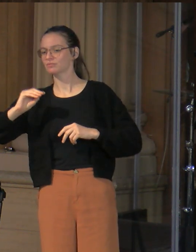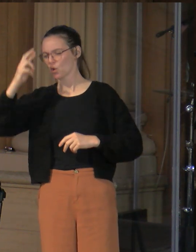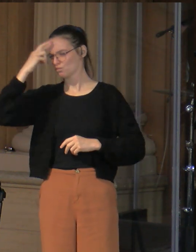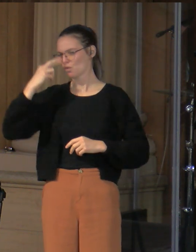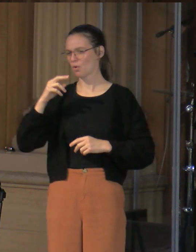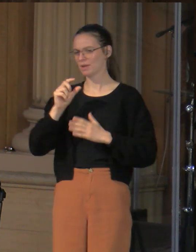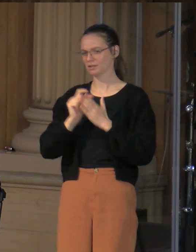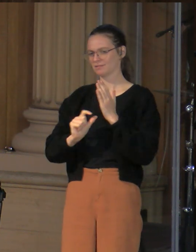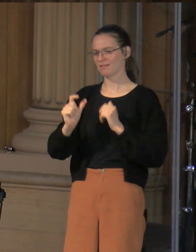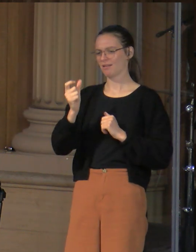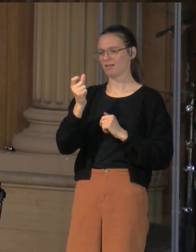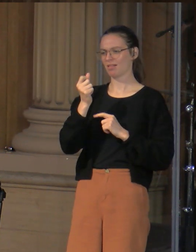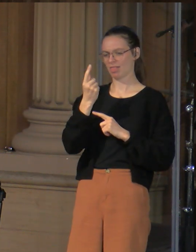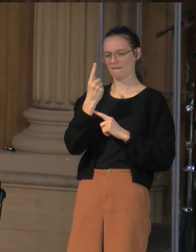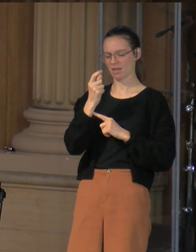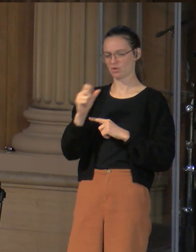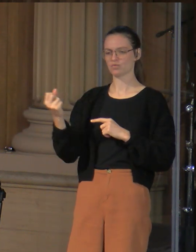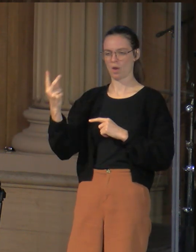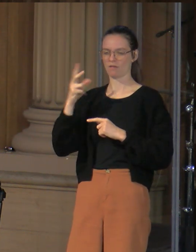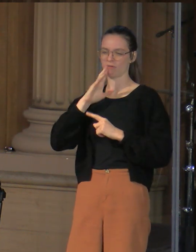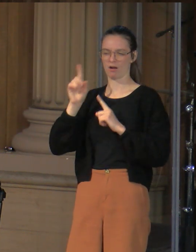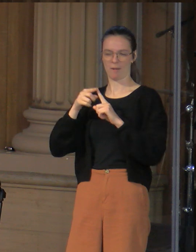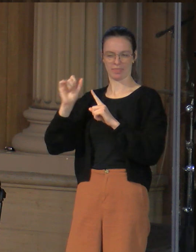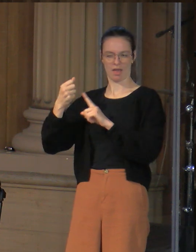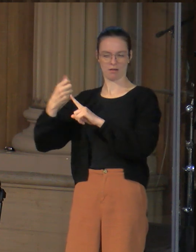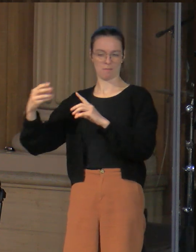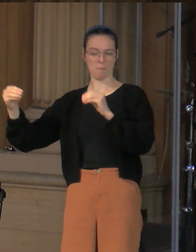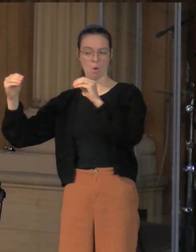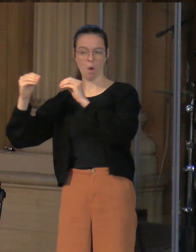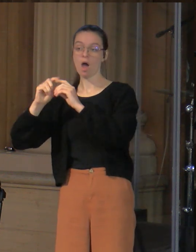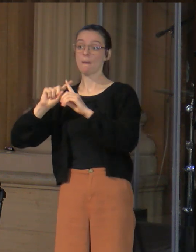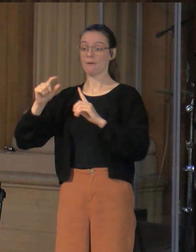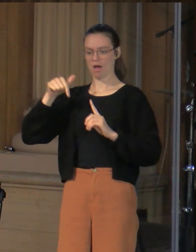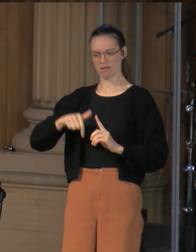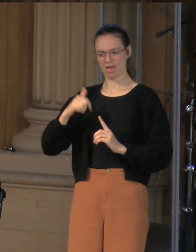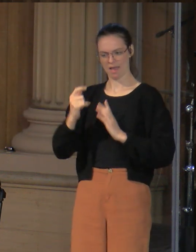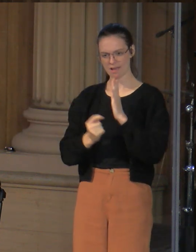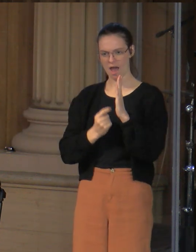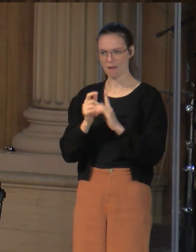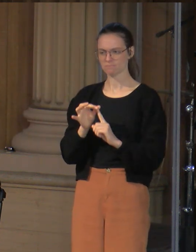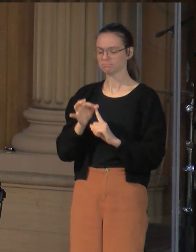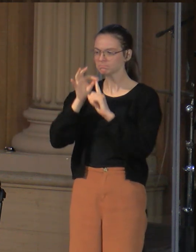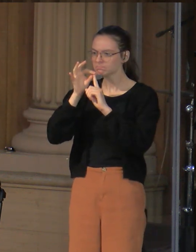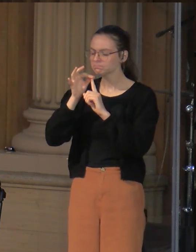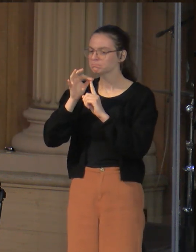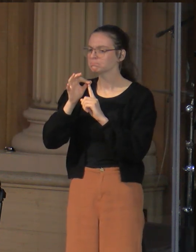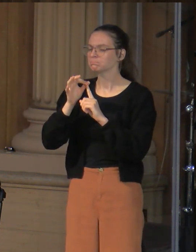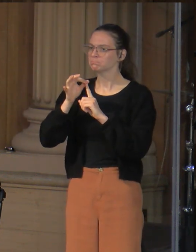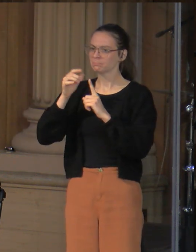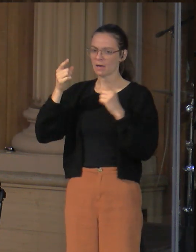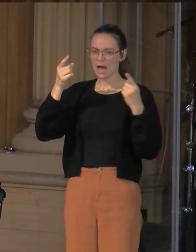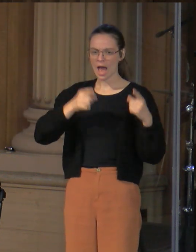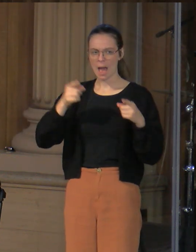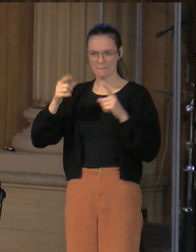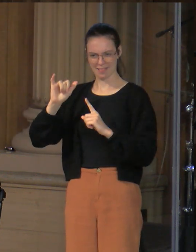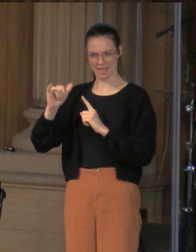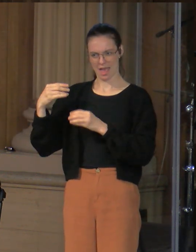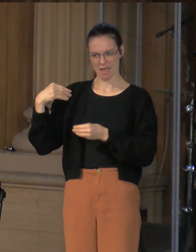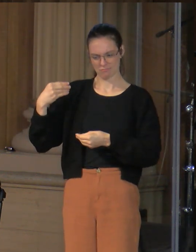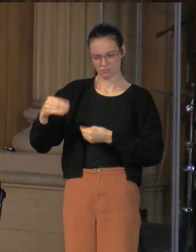plan behind all this. So this was a unique time in history. There were unique things going on in that generation that don't necessarily repeat themselves in